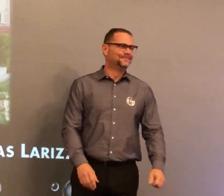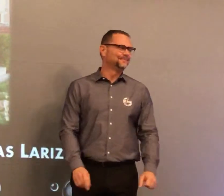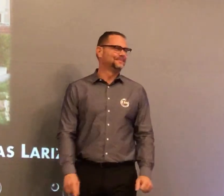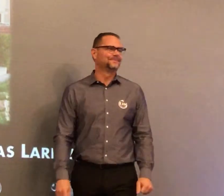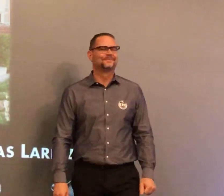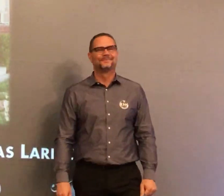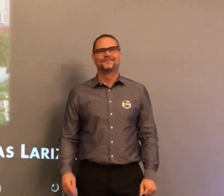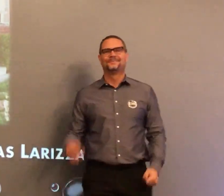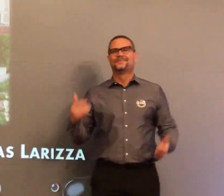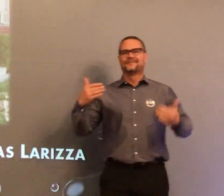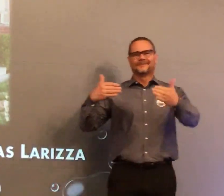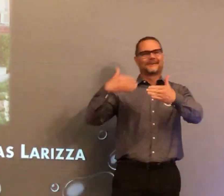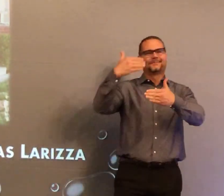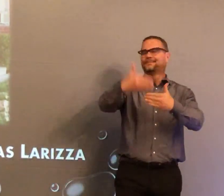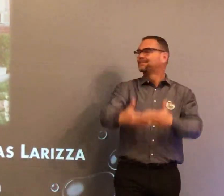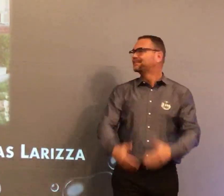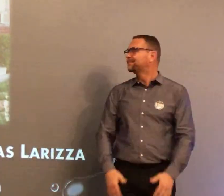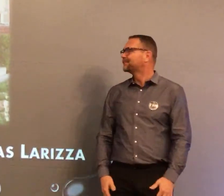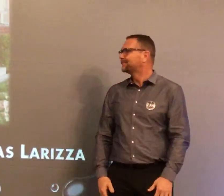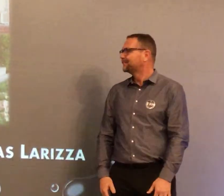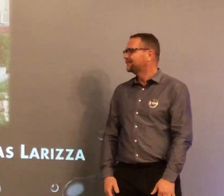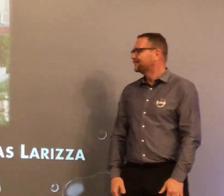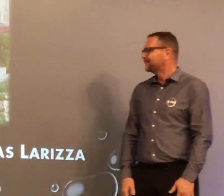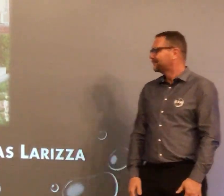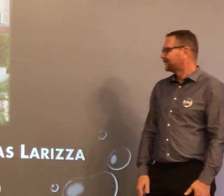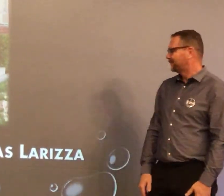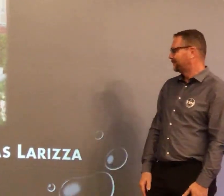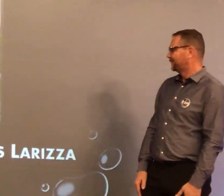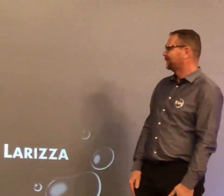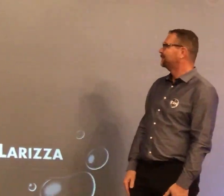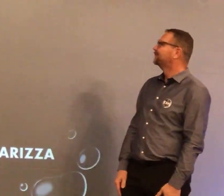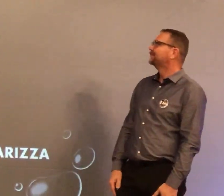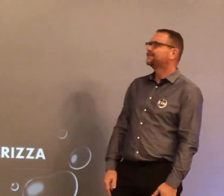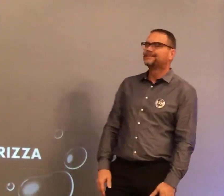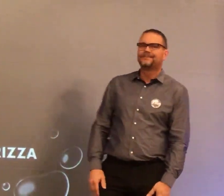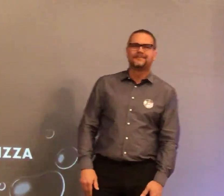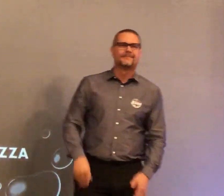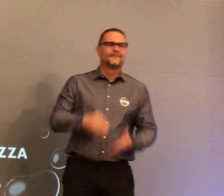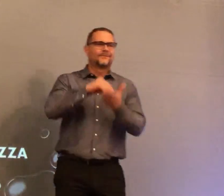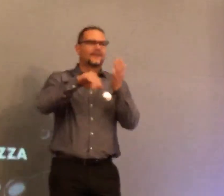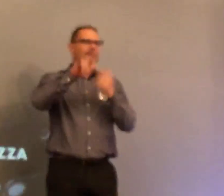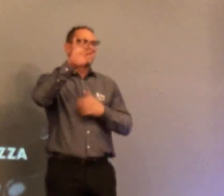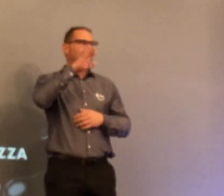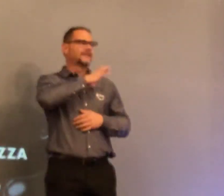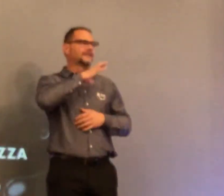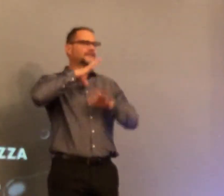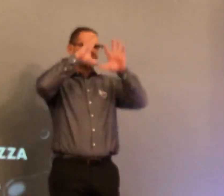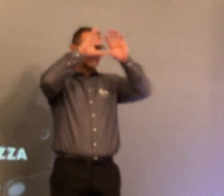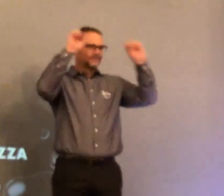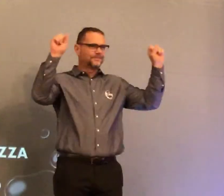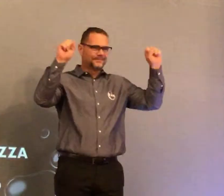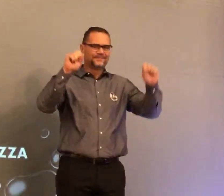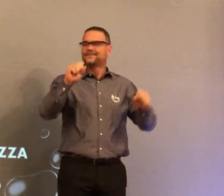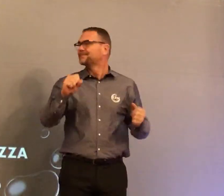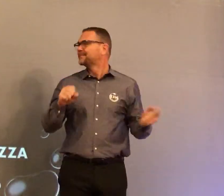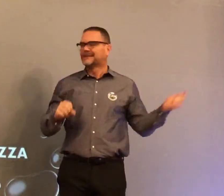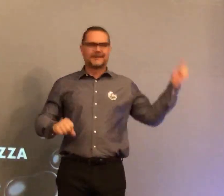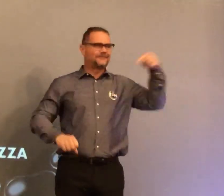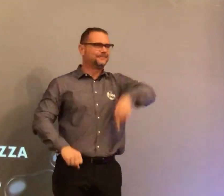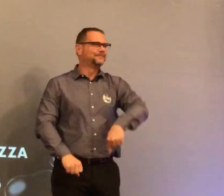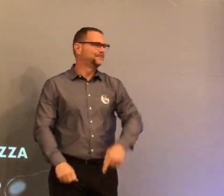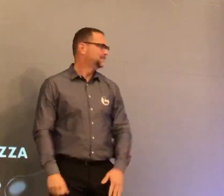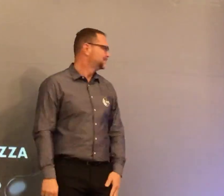Awesome. Thank you. All right. Next up, from Student Life,